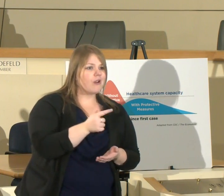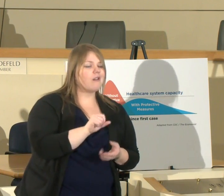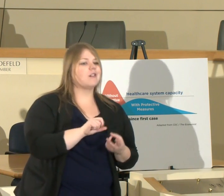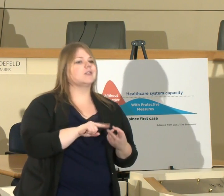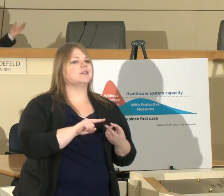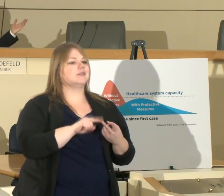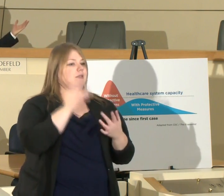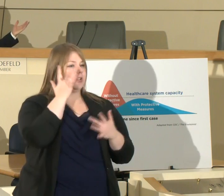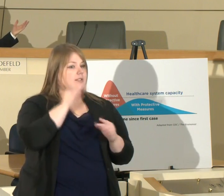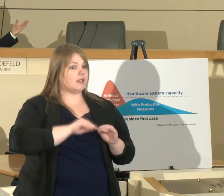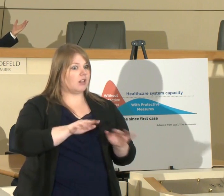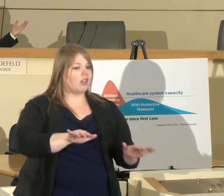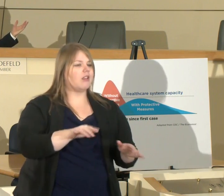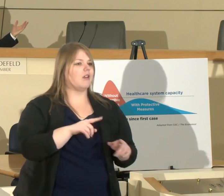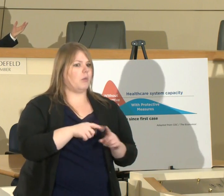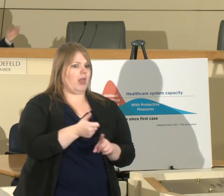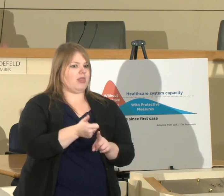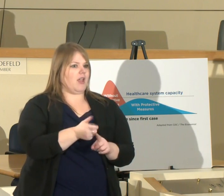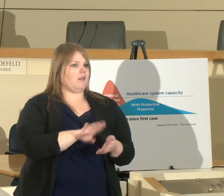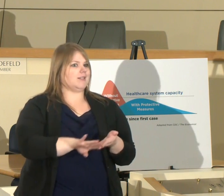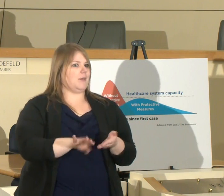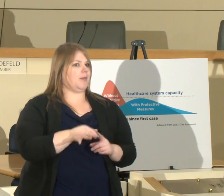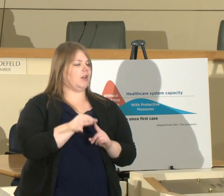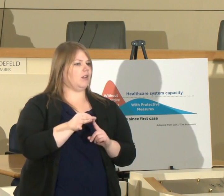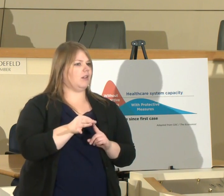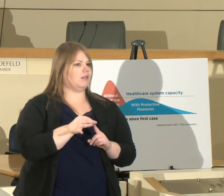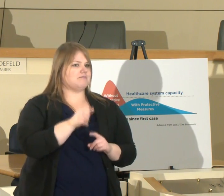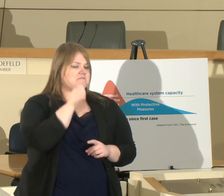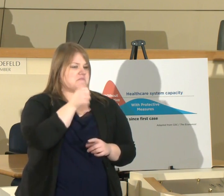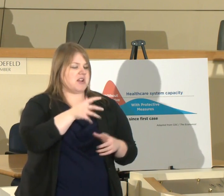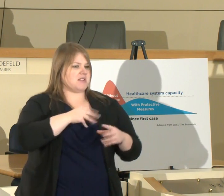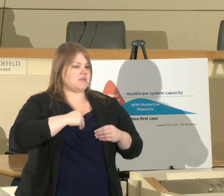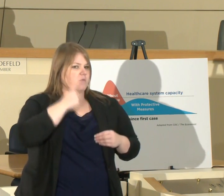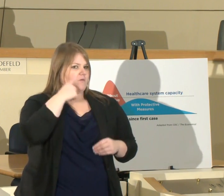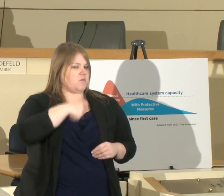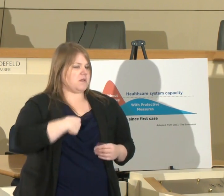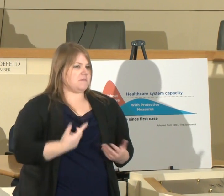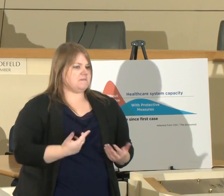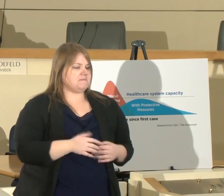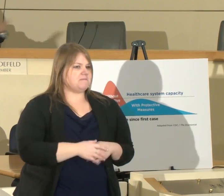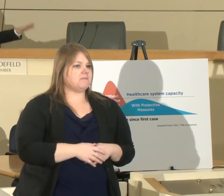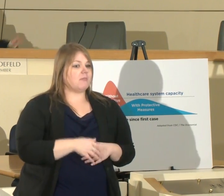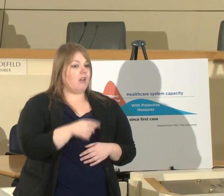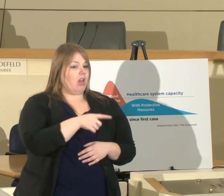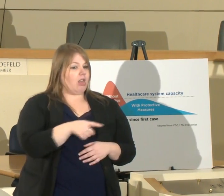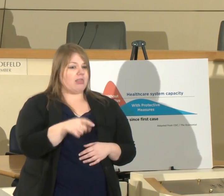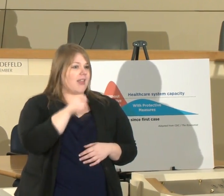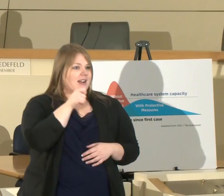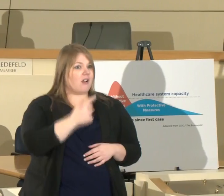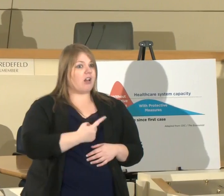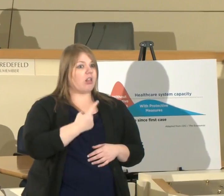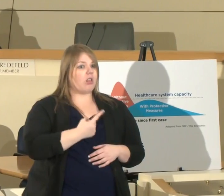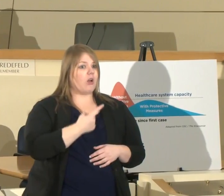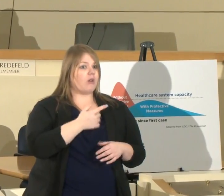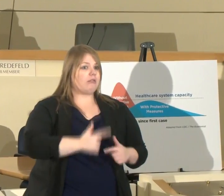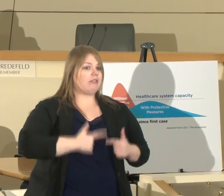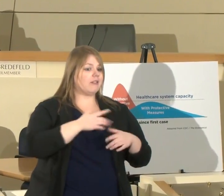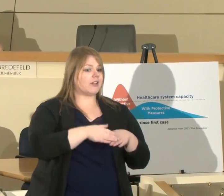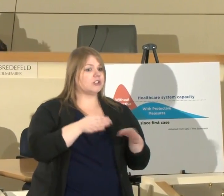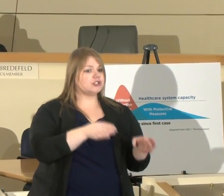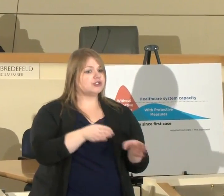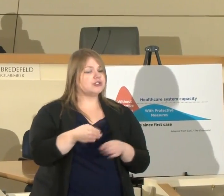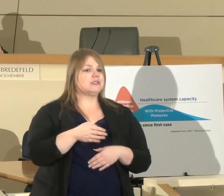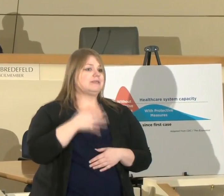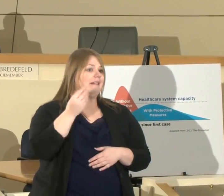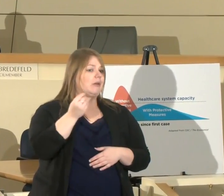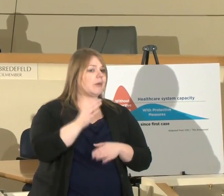and they're exempt that's completely unacceptable to me they should not be all along our streets outside our businesses